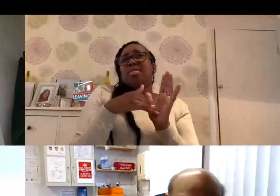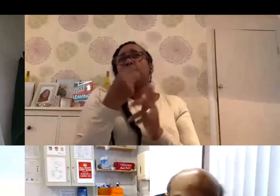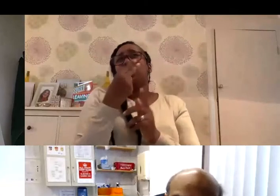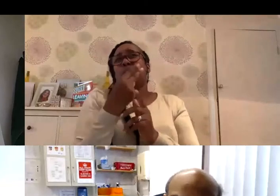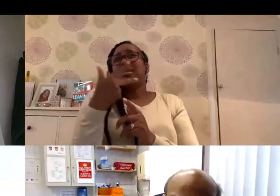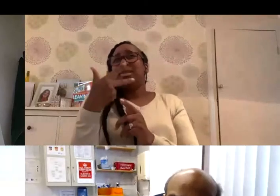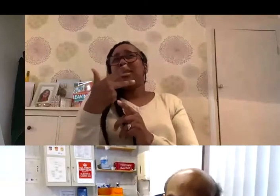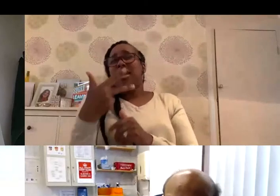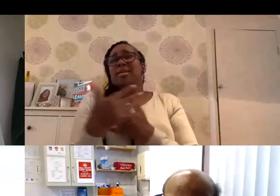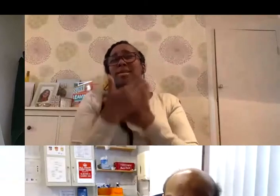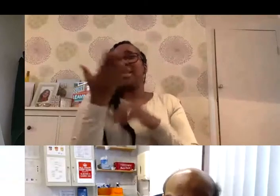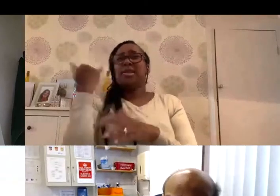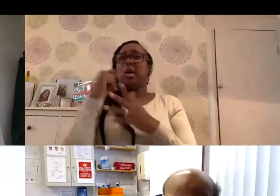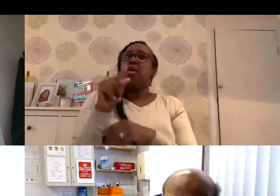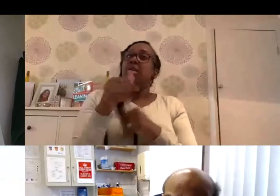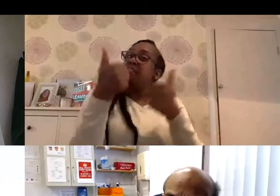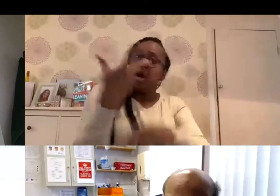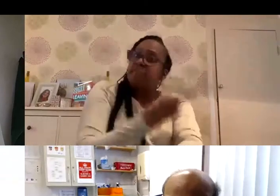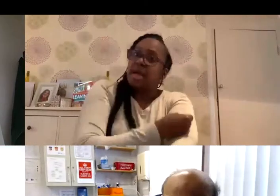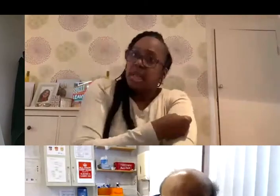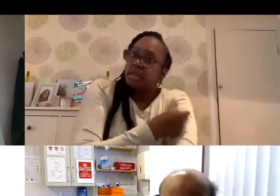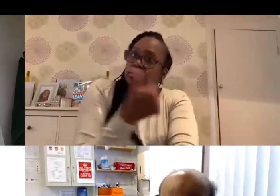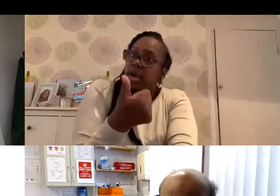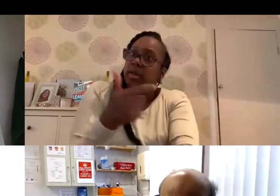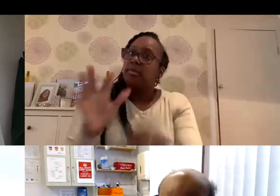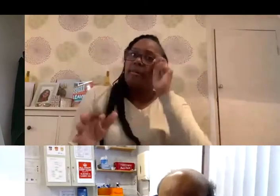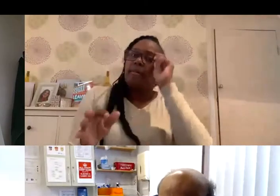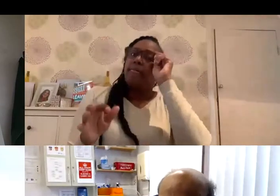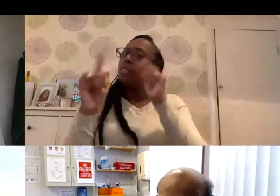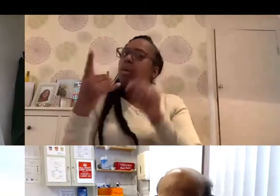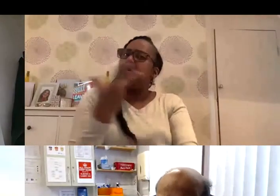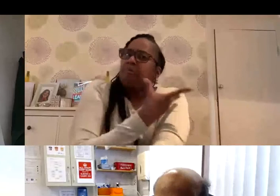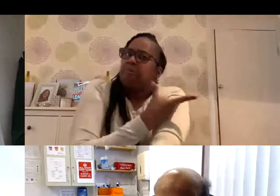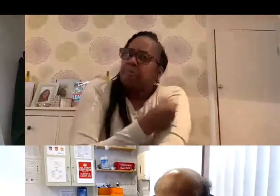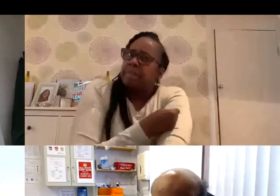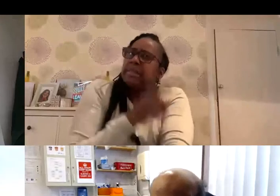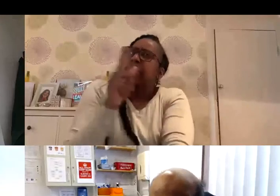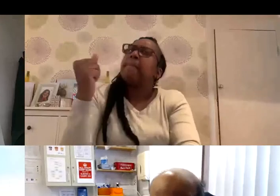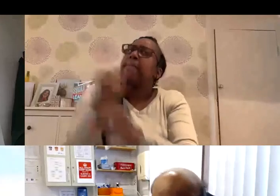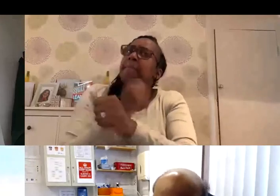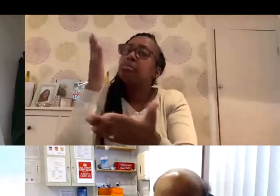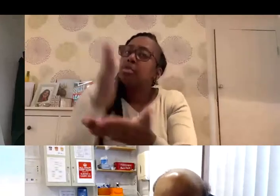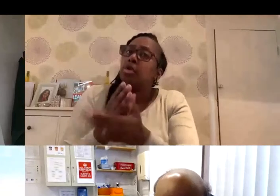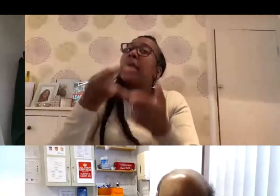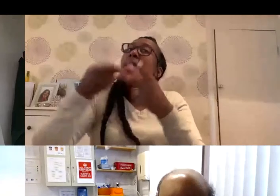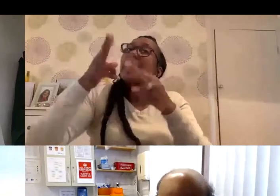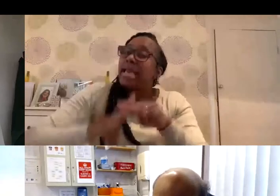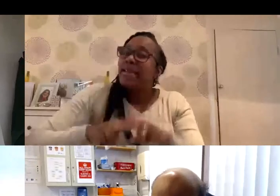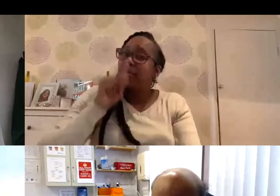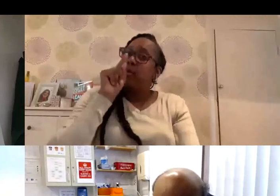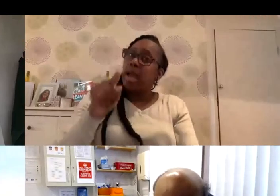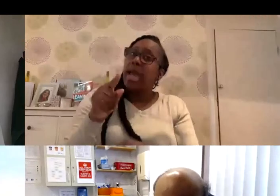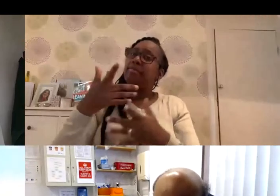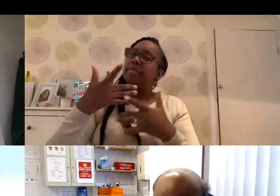Not because the vaccine does anything with your symptoms or with COVID-19. It's just really to make sure that if you did have any symptoms